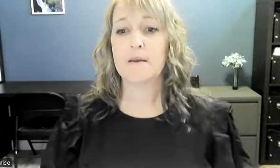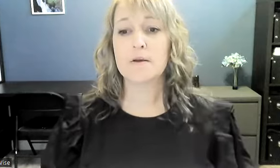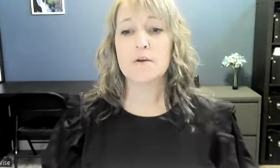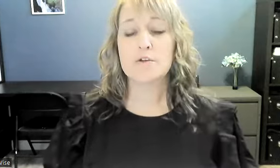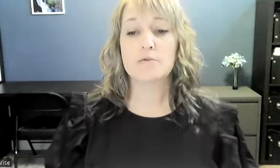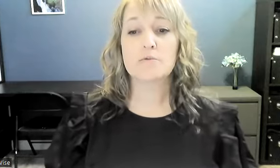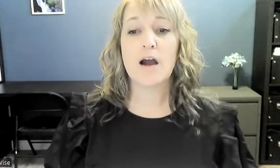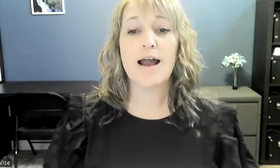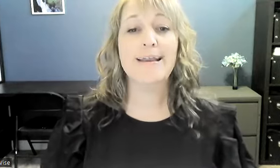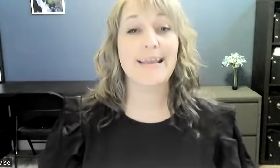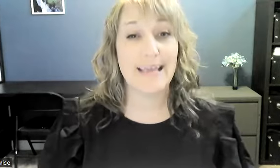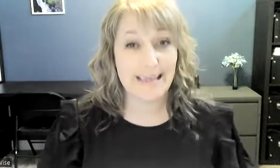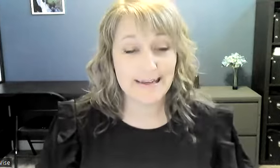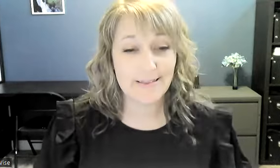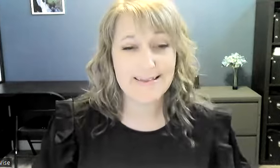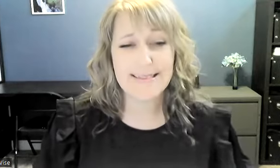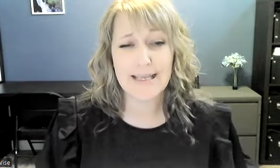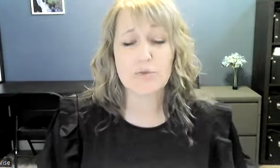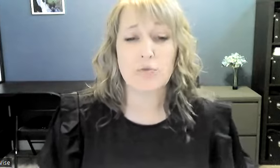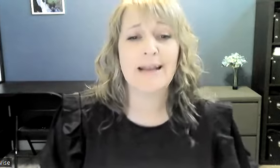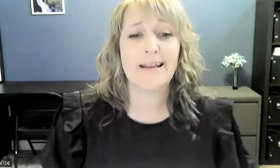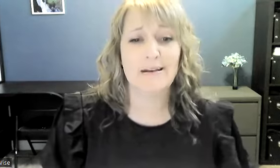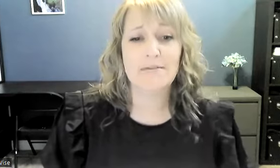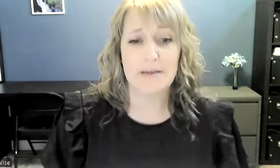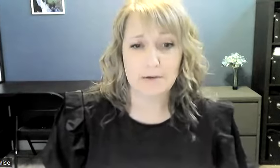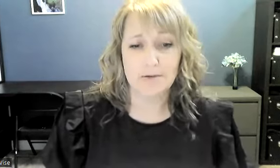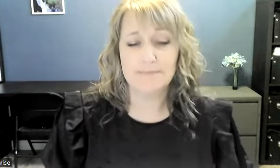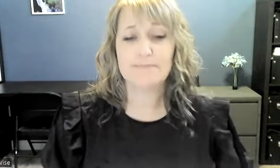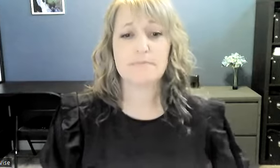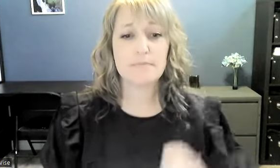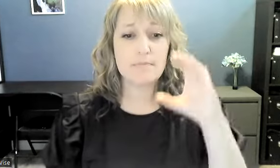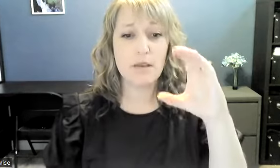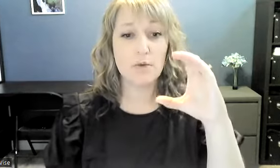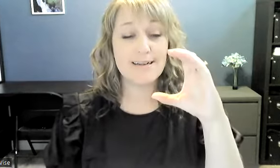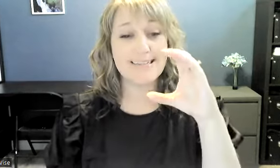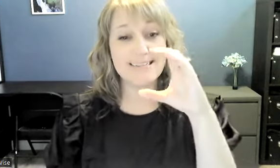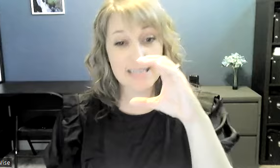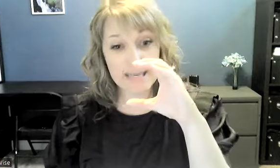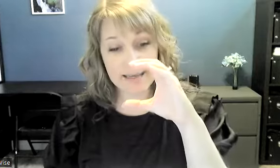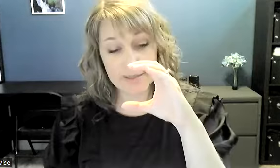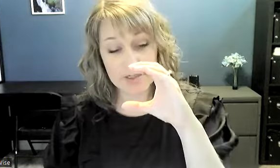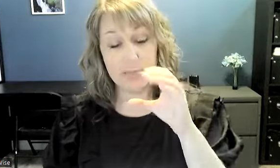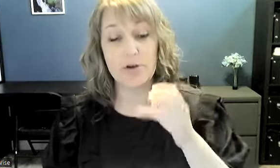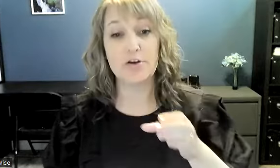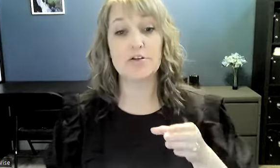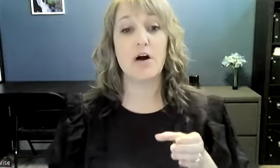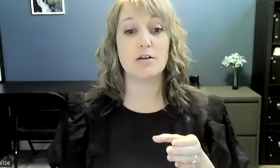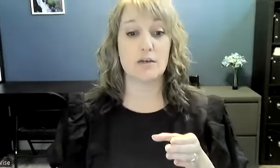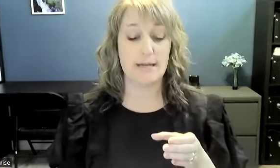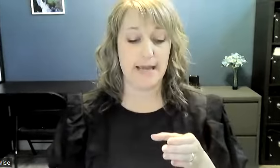to ride in this is like ride in a vehicle you want to see hand shape on your non-dominant